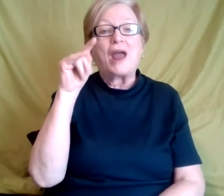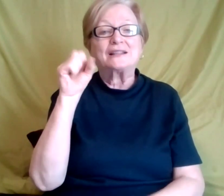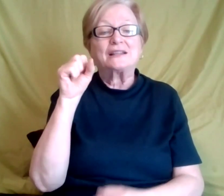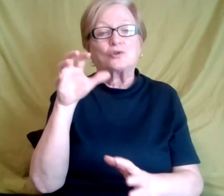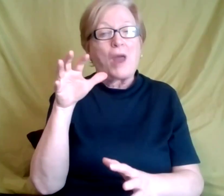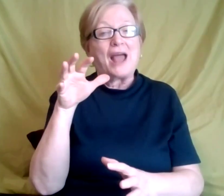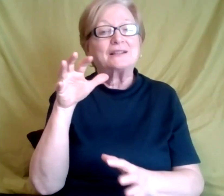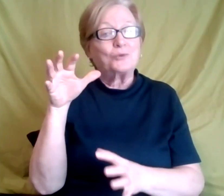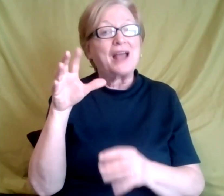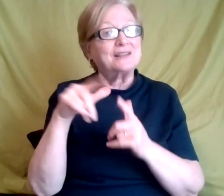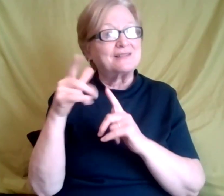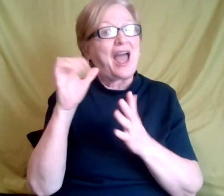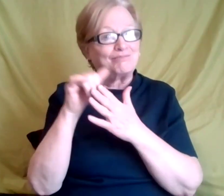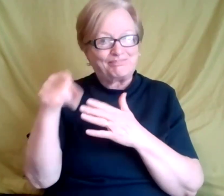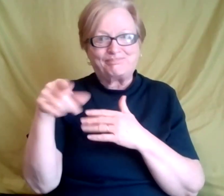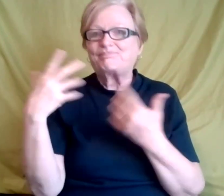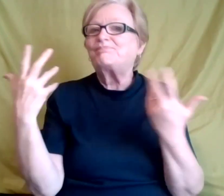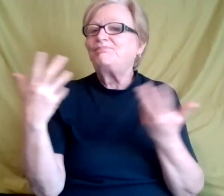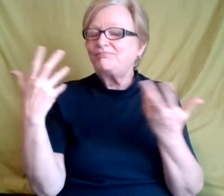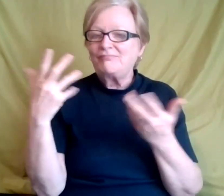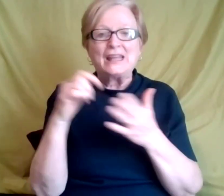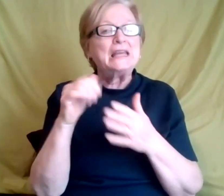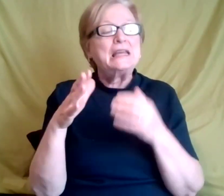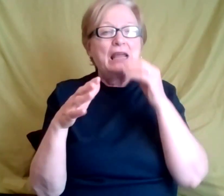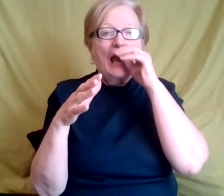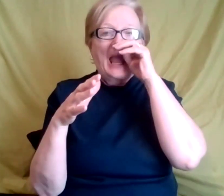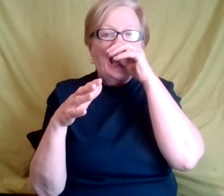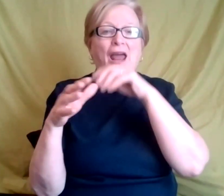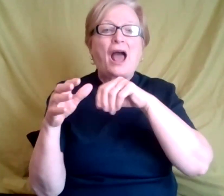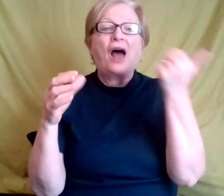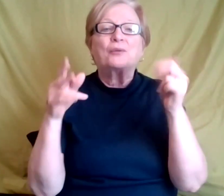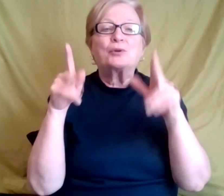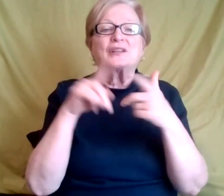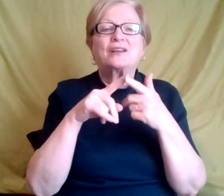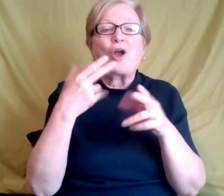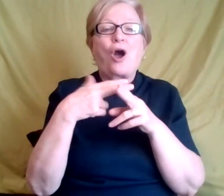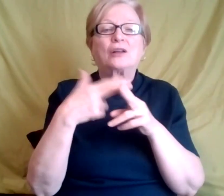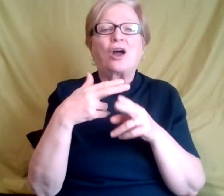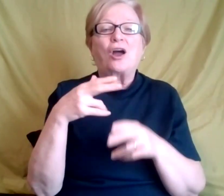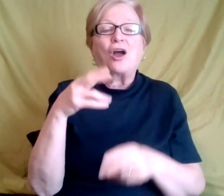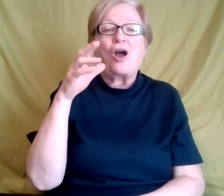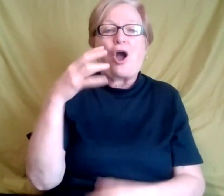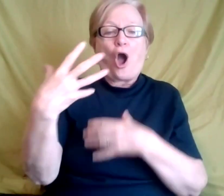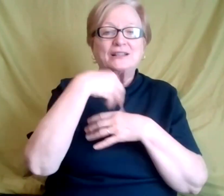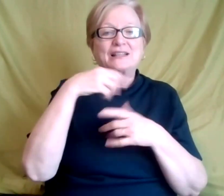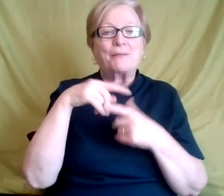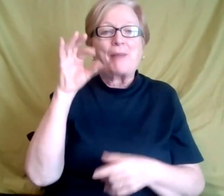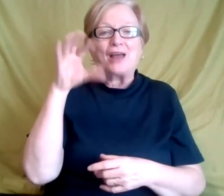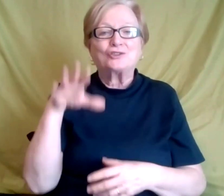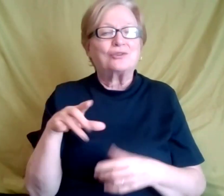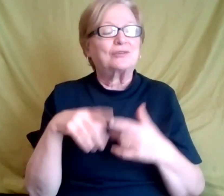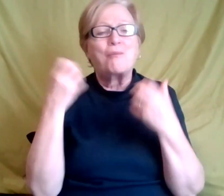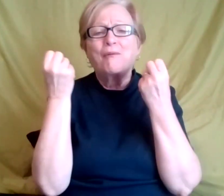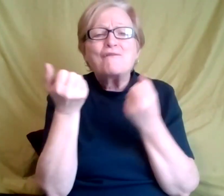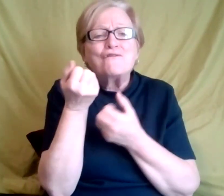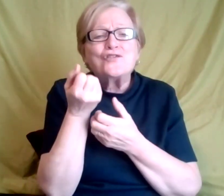I know Lamar Hartwick, who's called the autism pastor, you know? Um, so these are just a few,